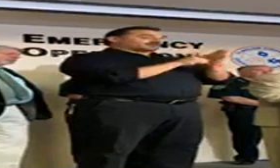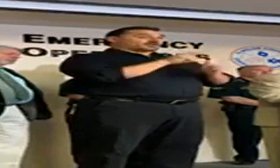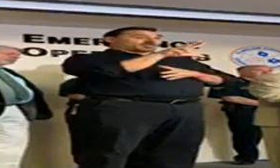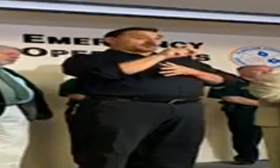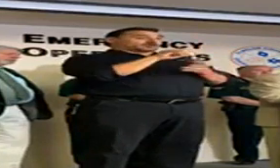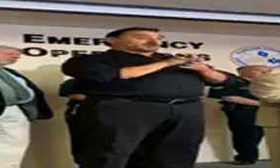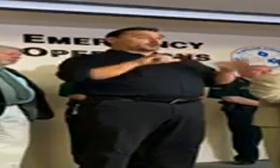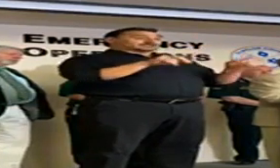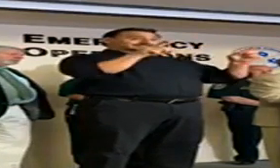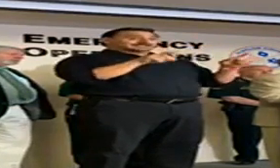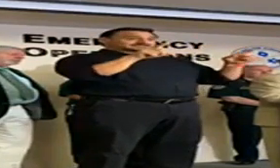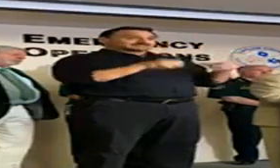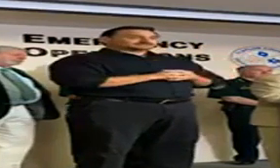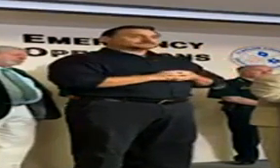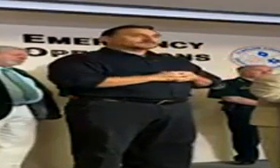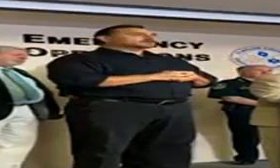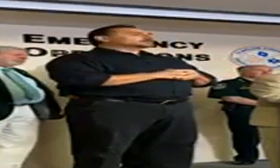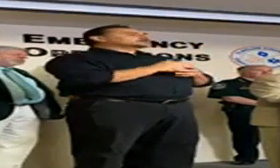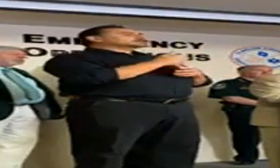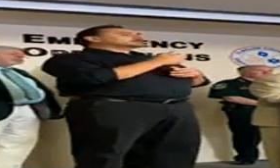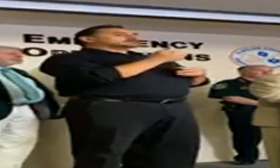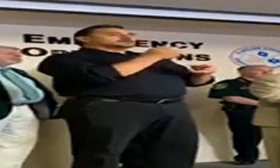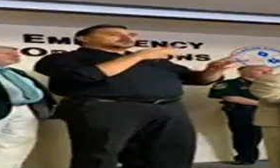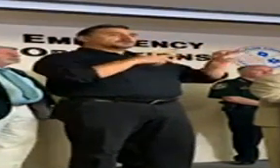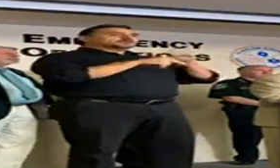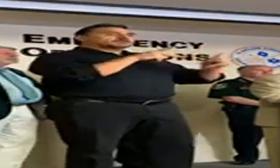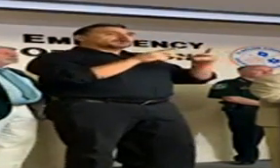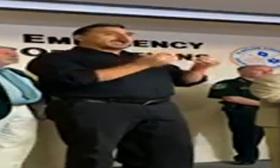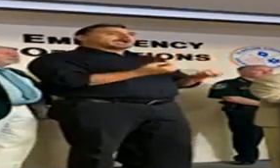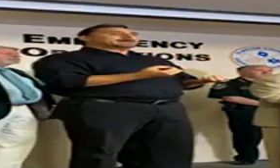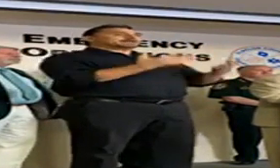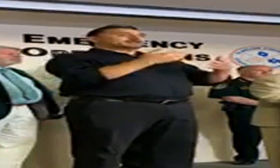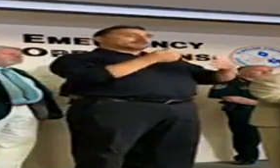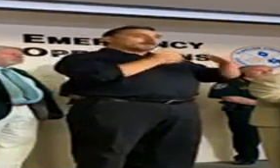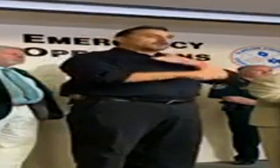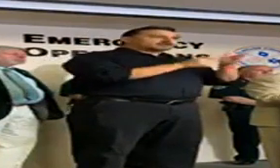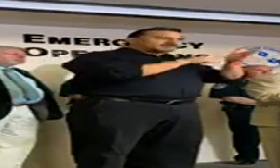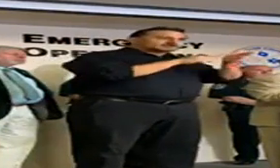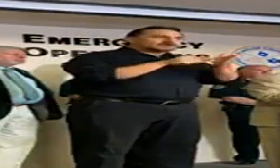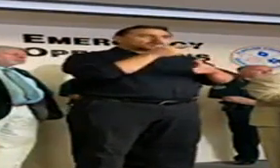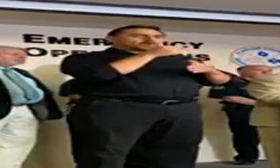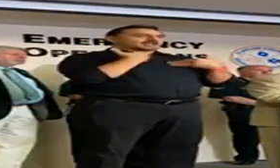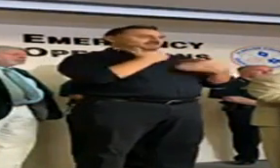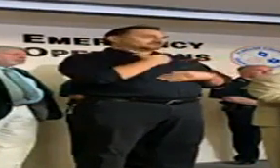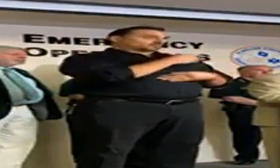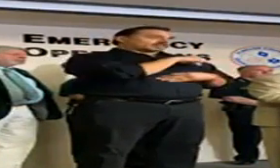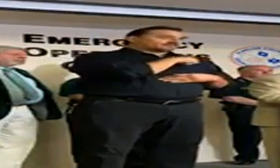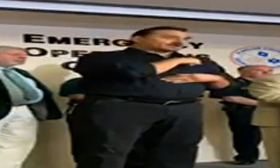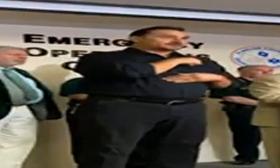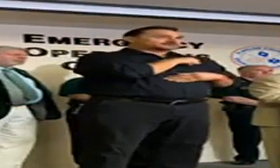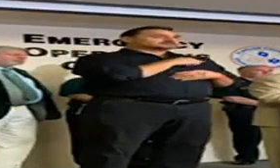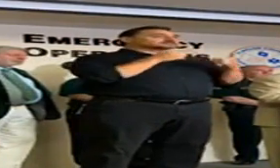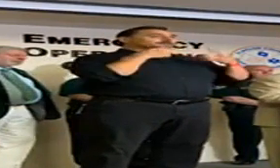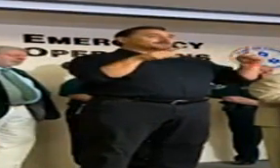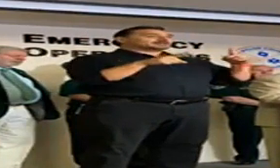that are doing the testing, a number of people who are persons under investigation who have qualified and met the testing